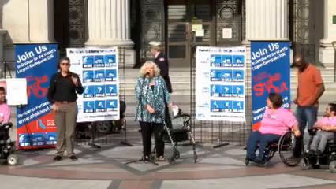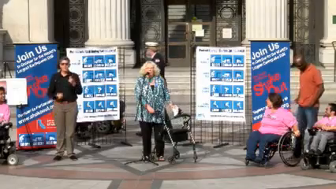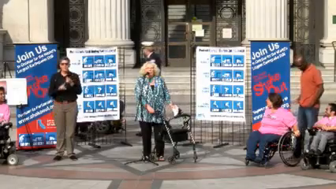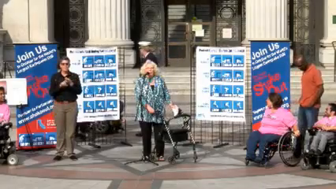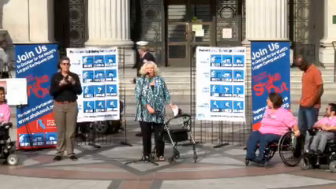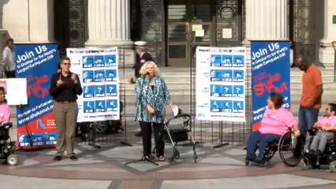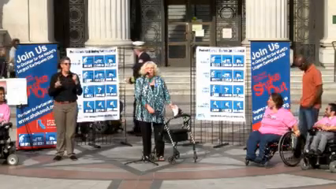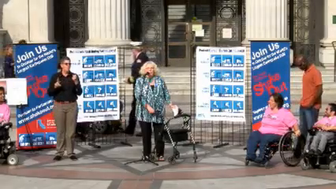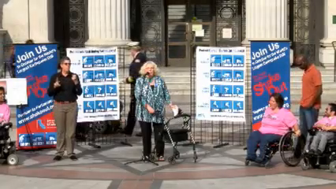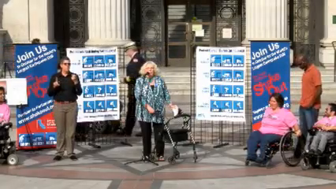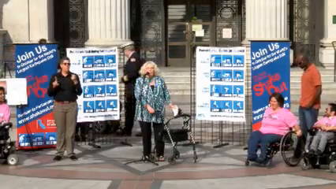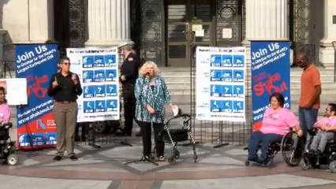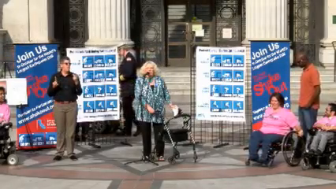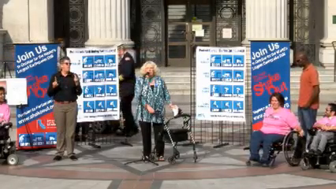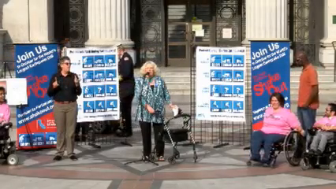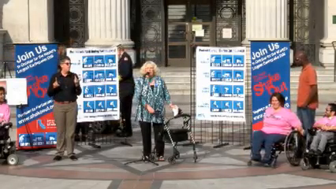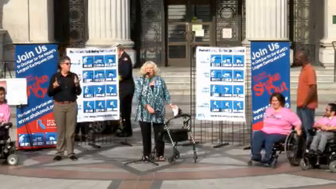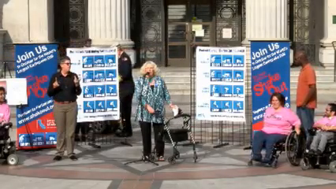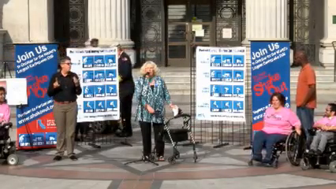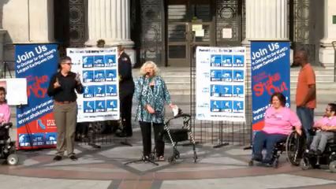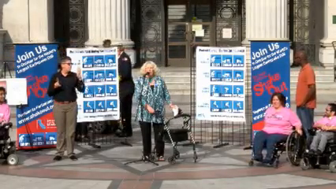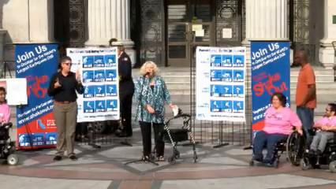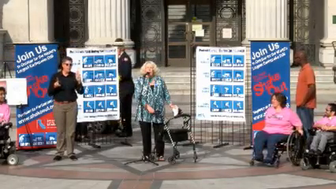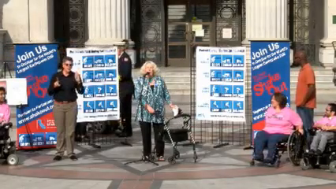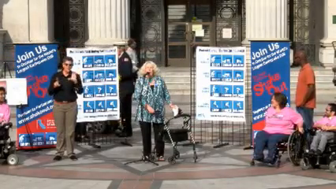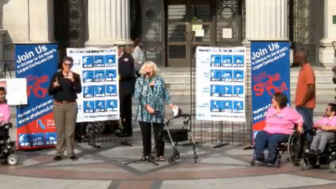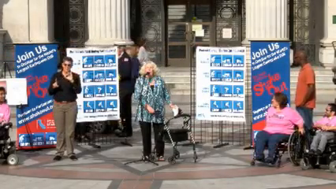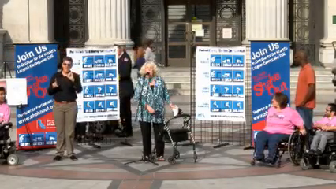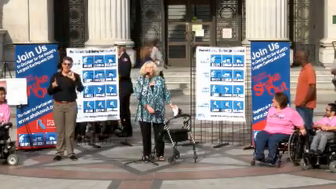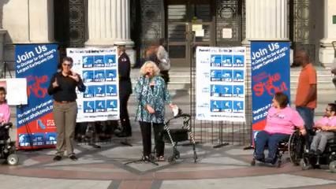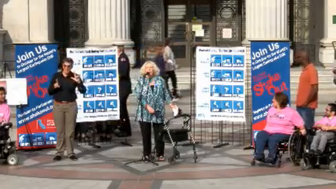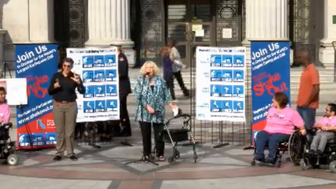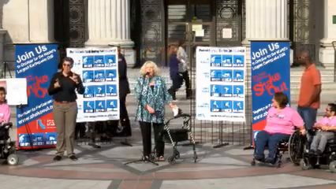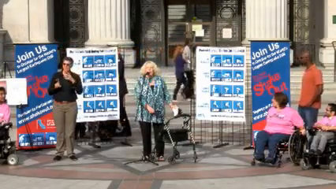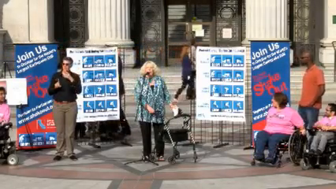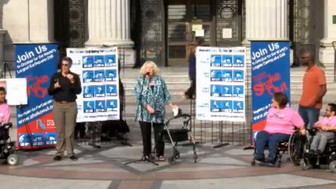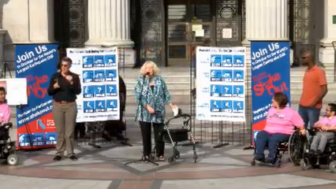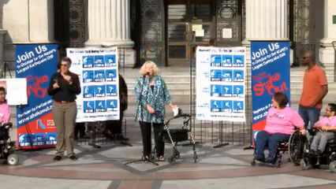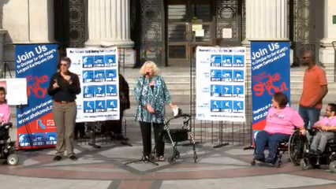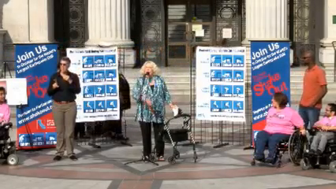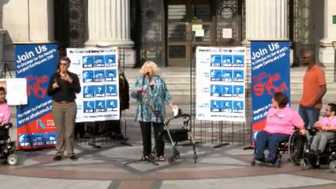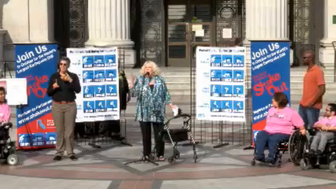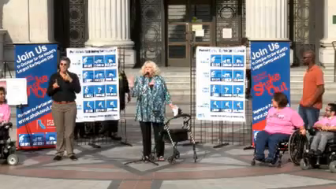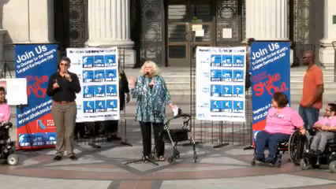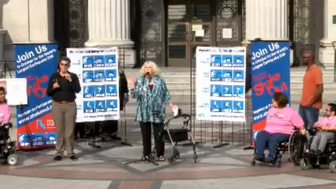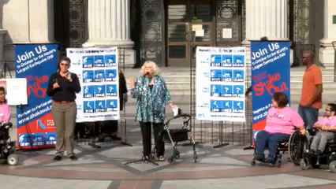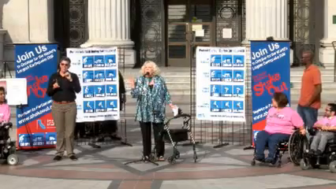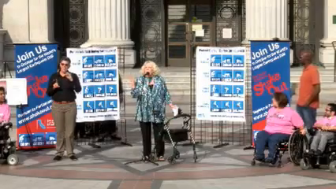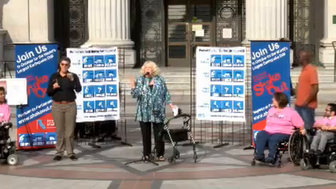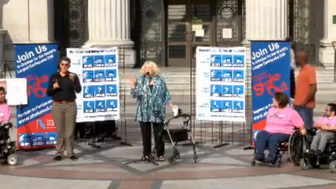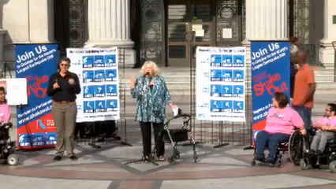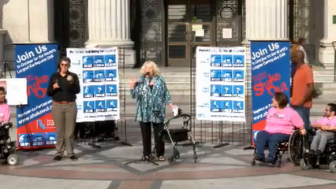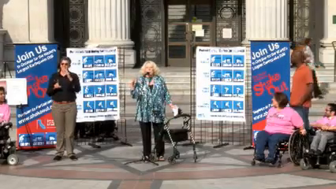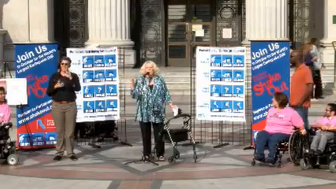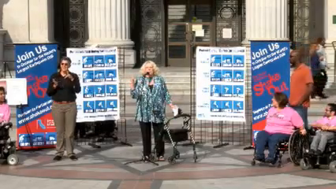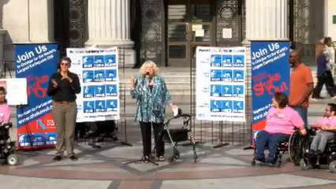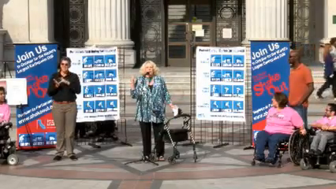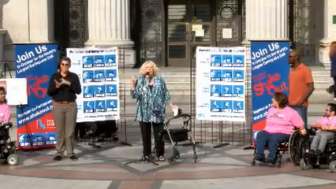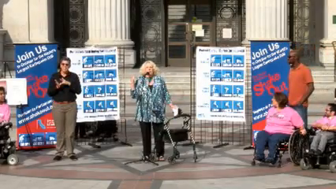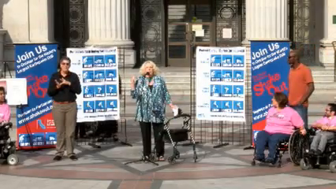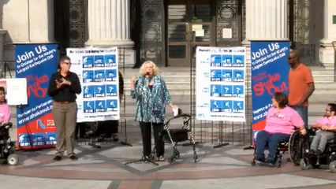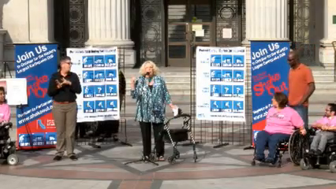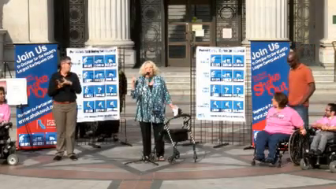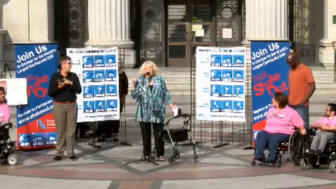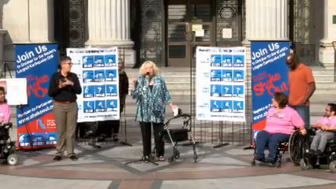the Berkeley CIL and from the Lyon Center. So, they're going to be